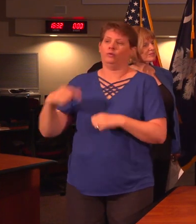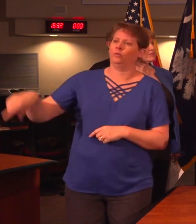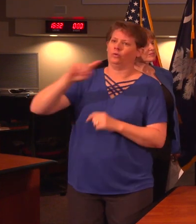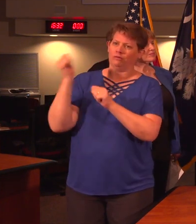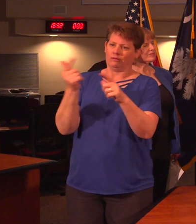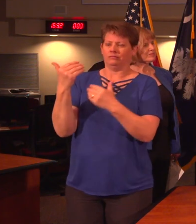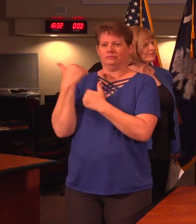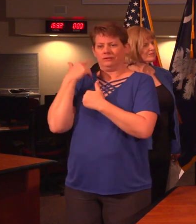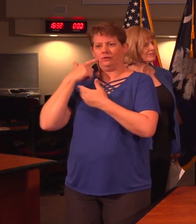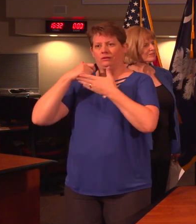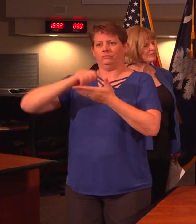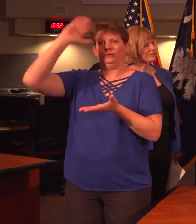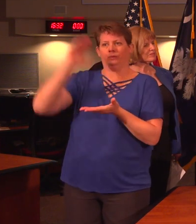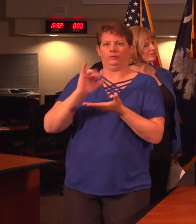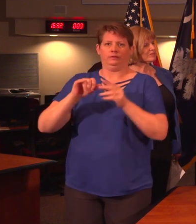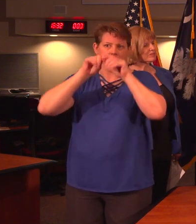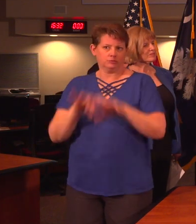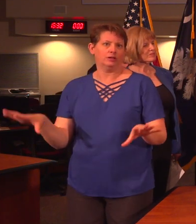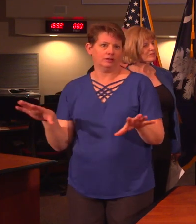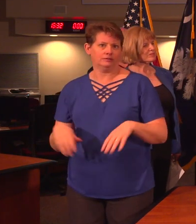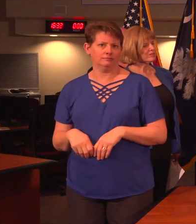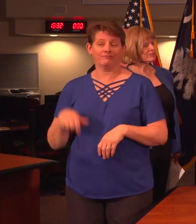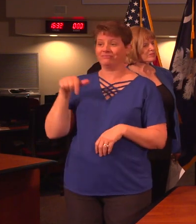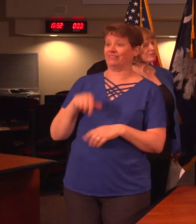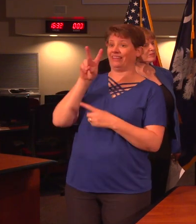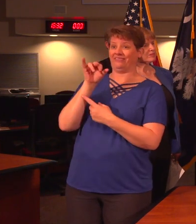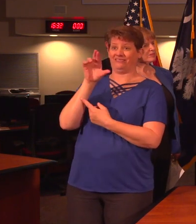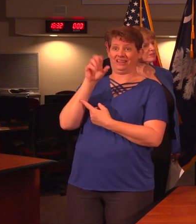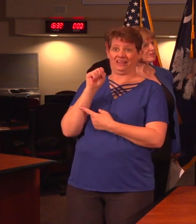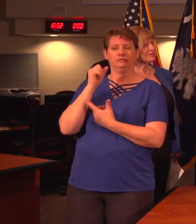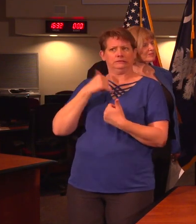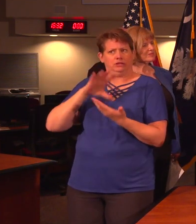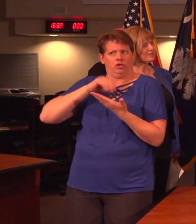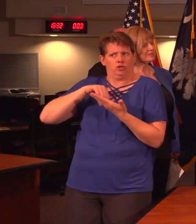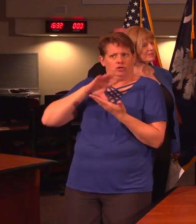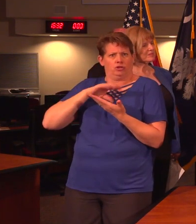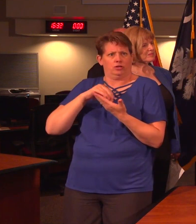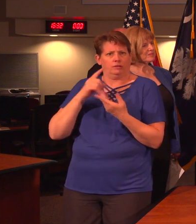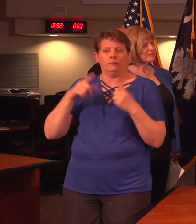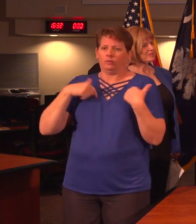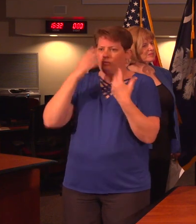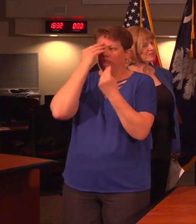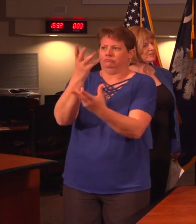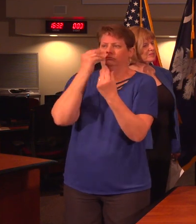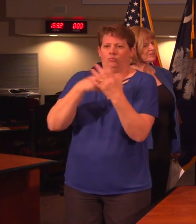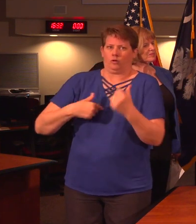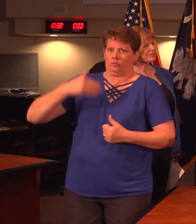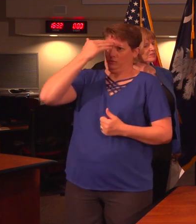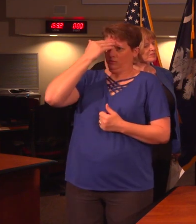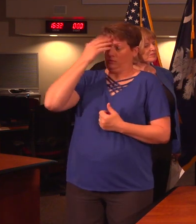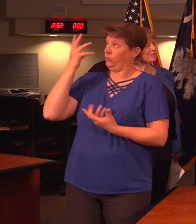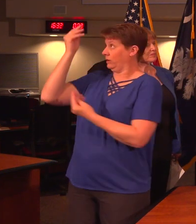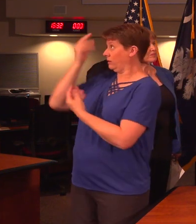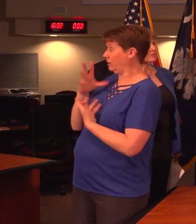help prevent the spread of disease. We are still learning about this virus, and we're committed to keeping the public informed. As we